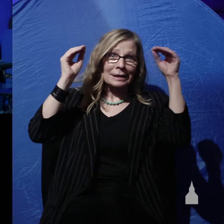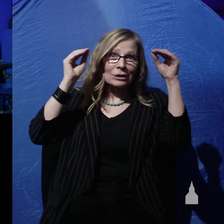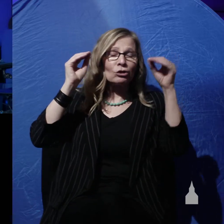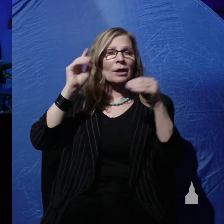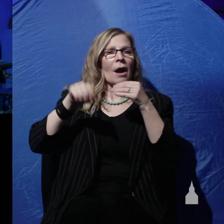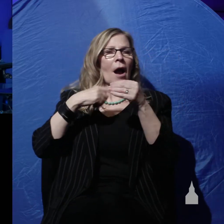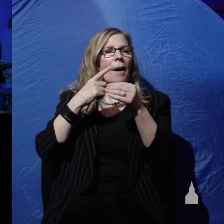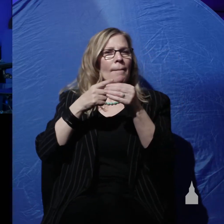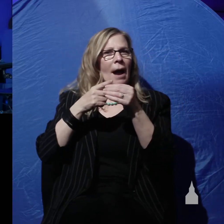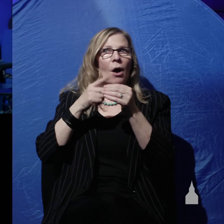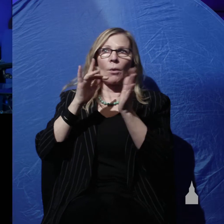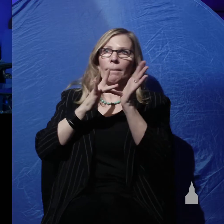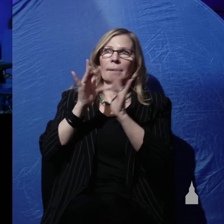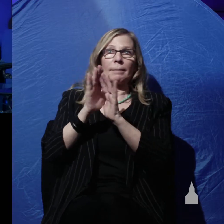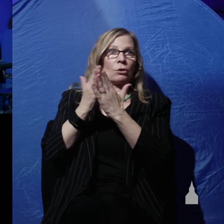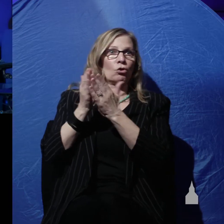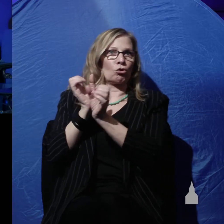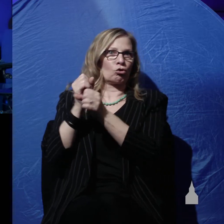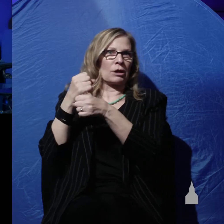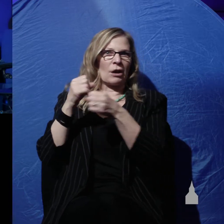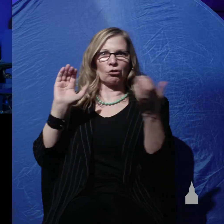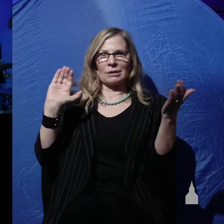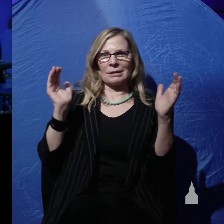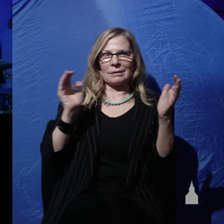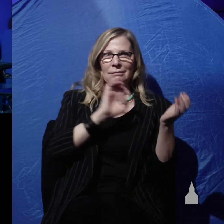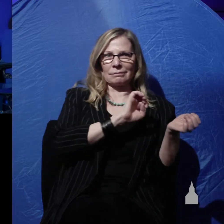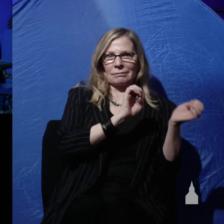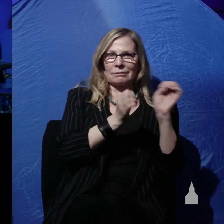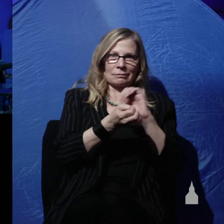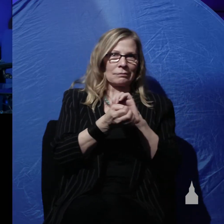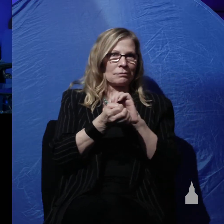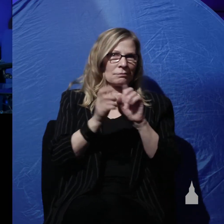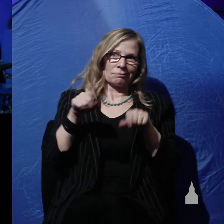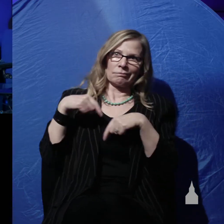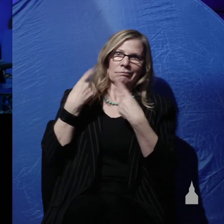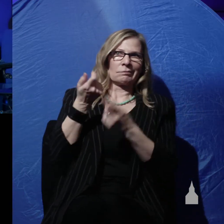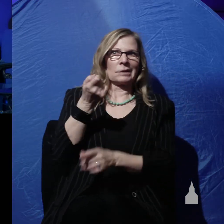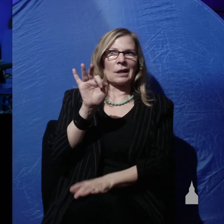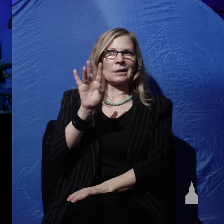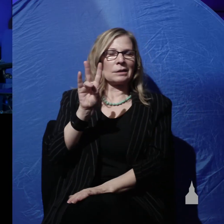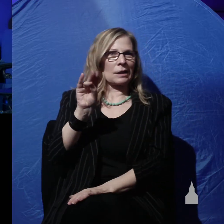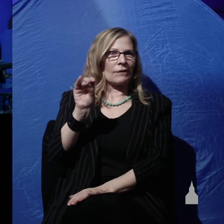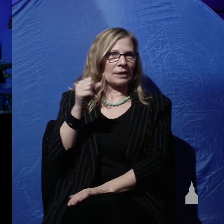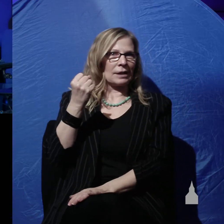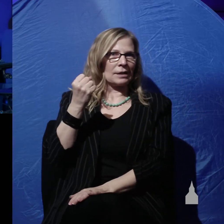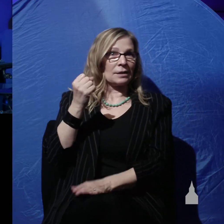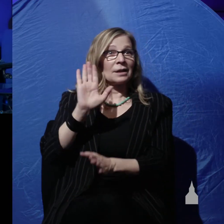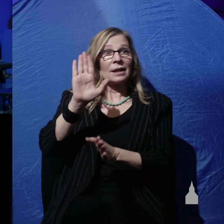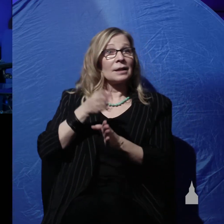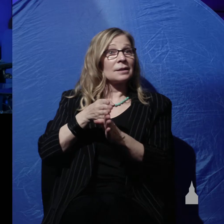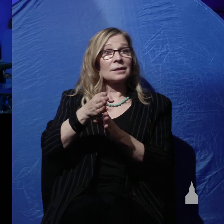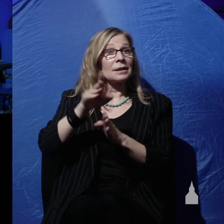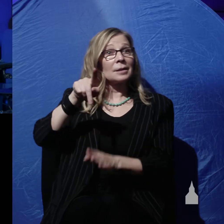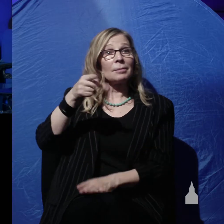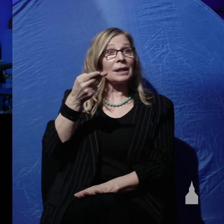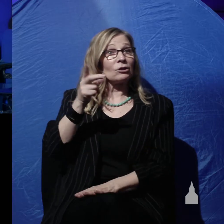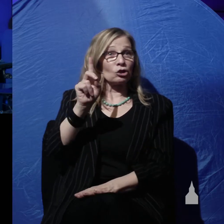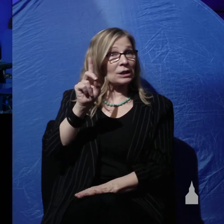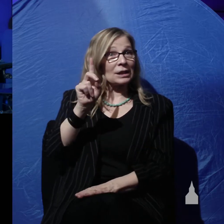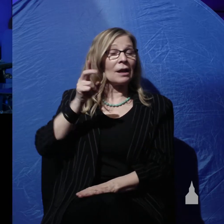since the 1970s, and he actually has his doctoral degree in the history of geology. He is